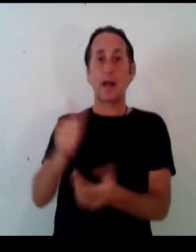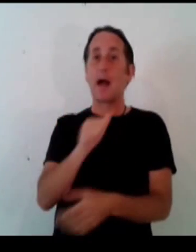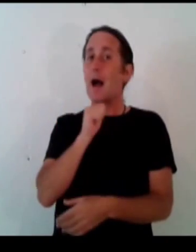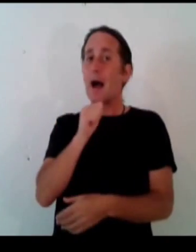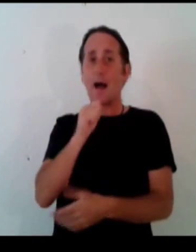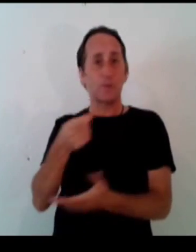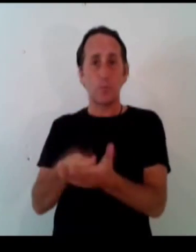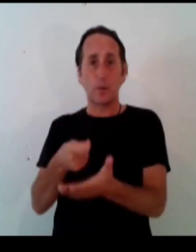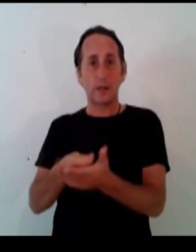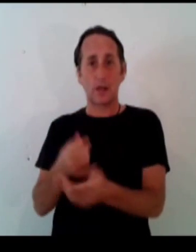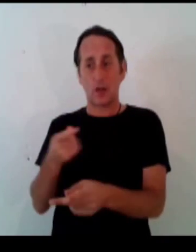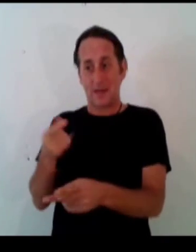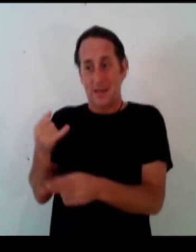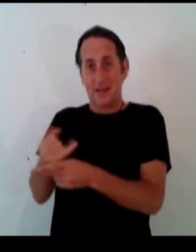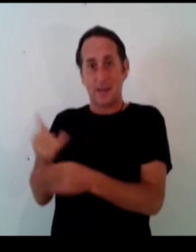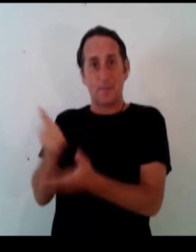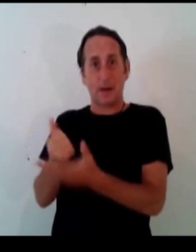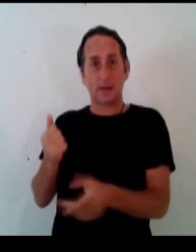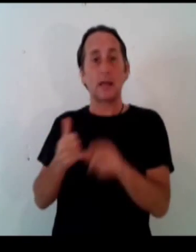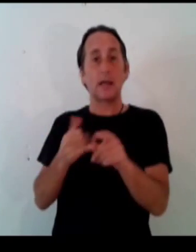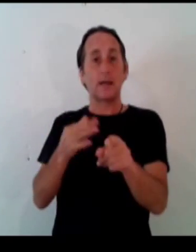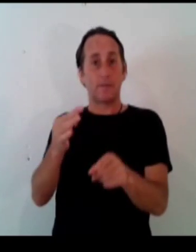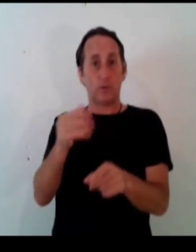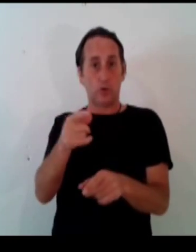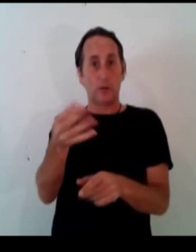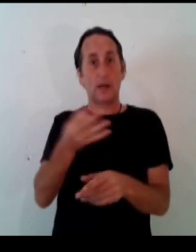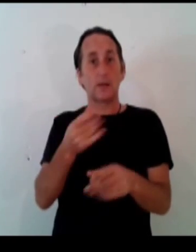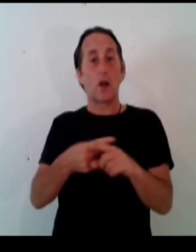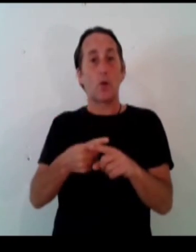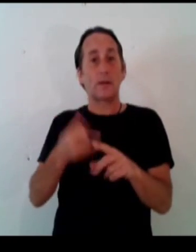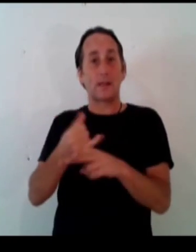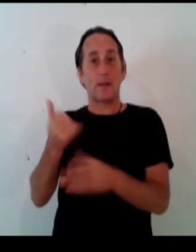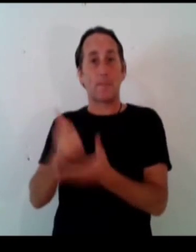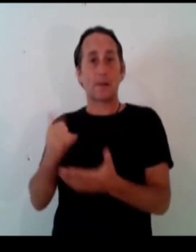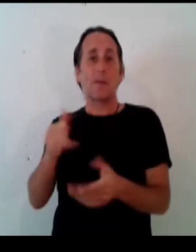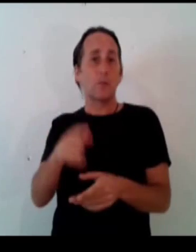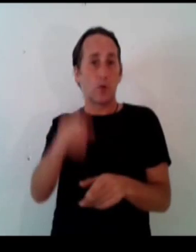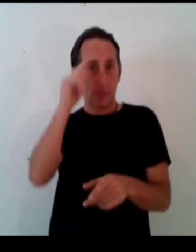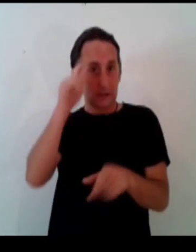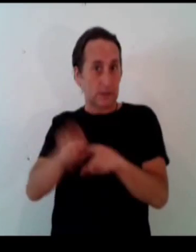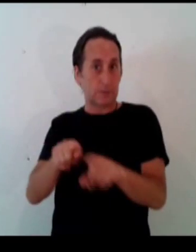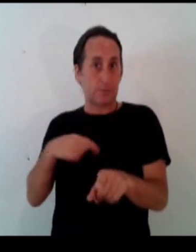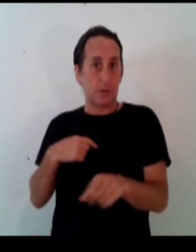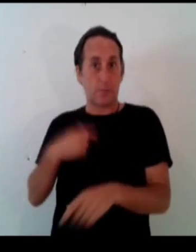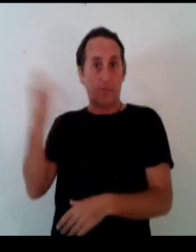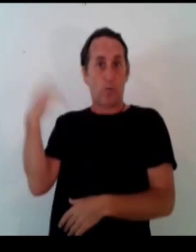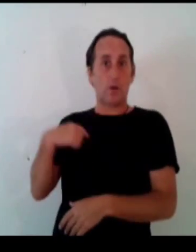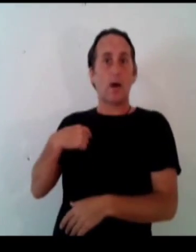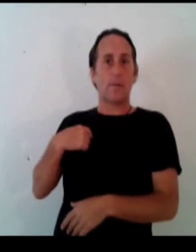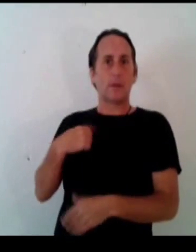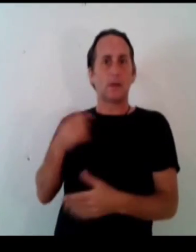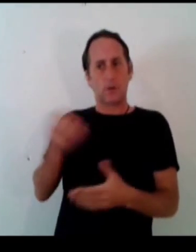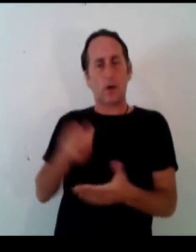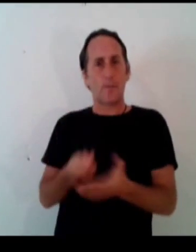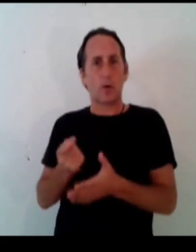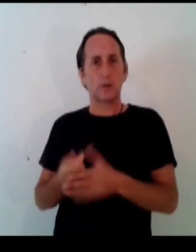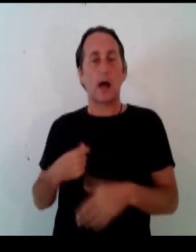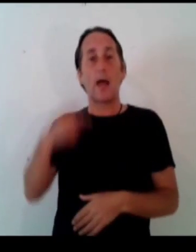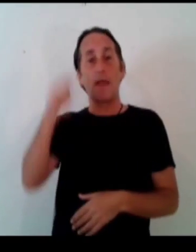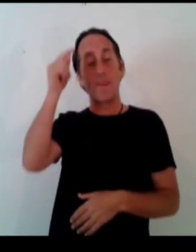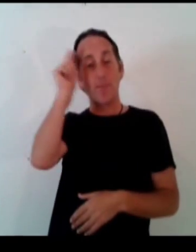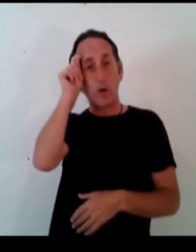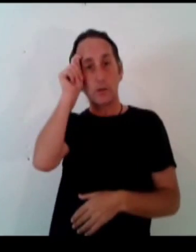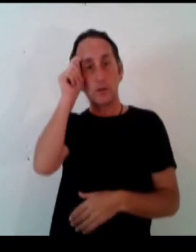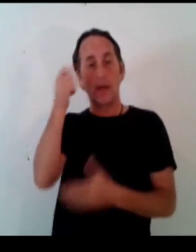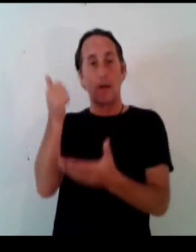do not have any money in the bank if you get a loan in the bank you probably think like i did when i got a mortgage you probably think that